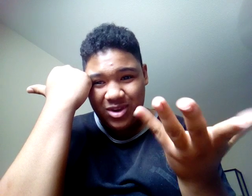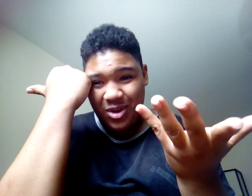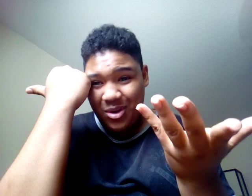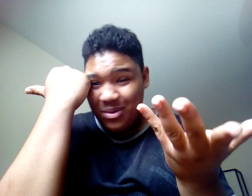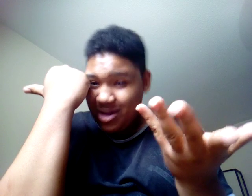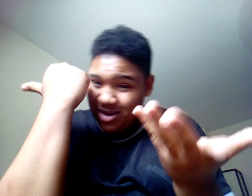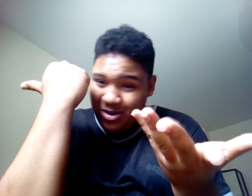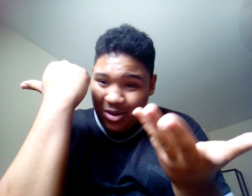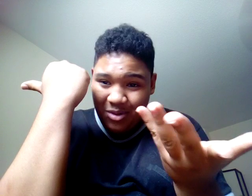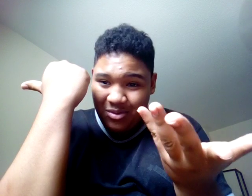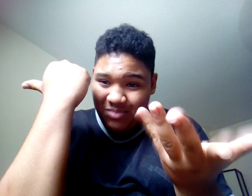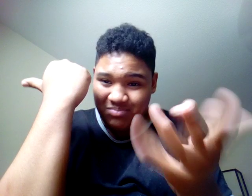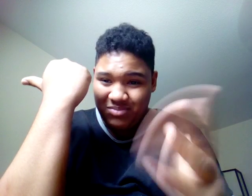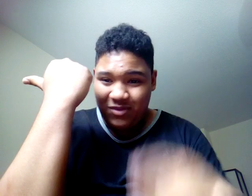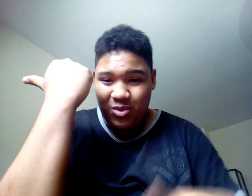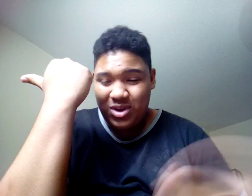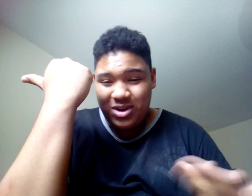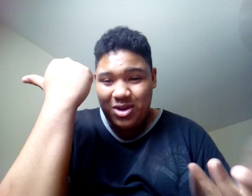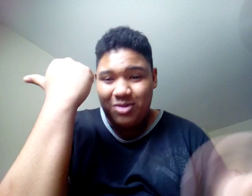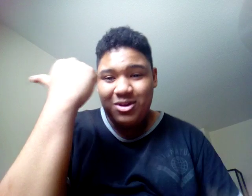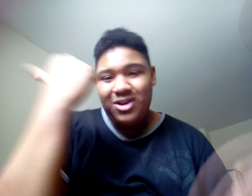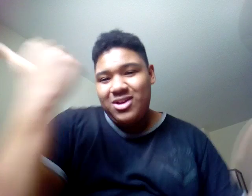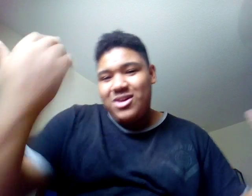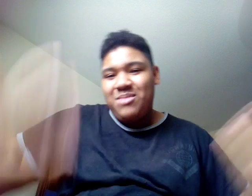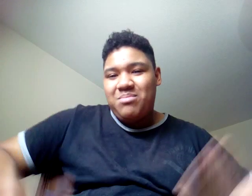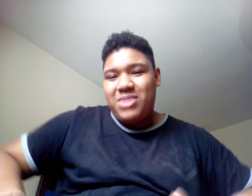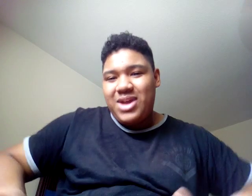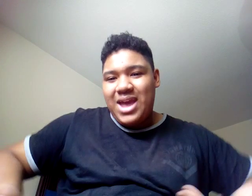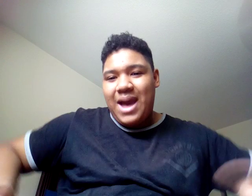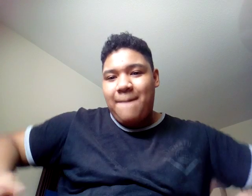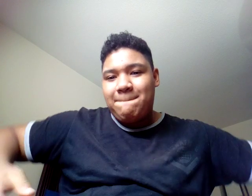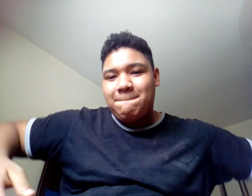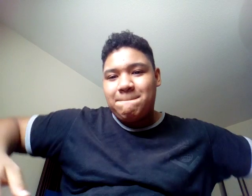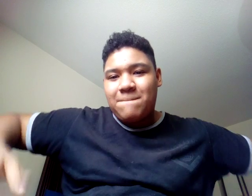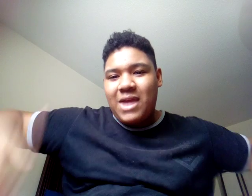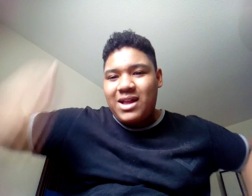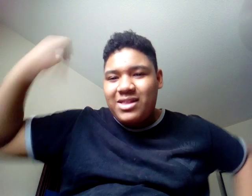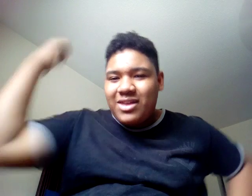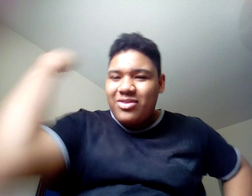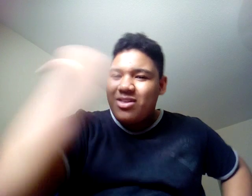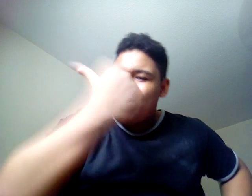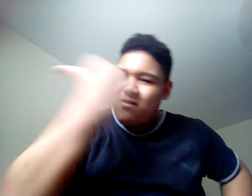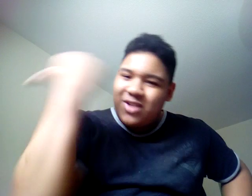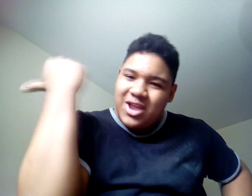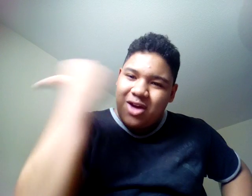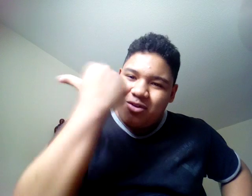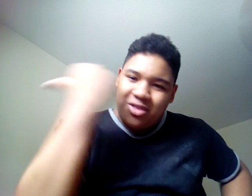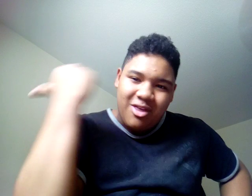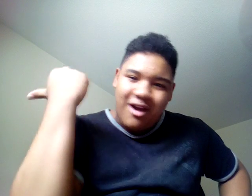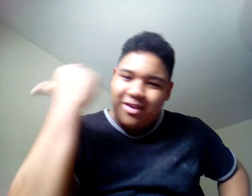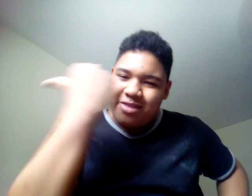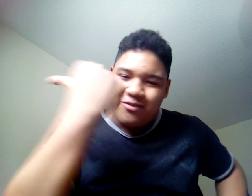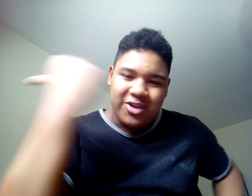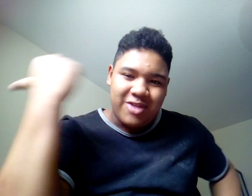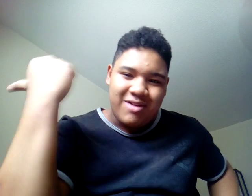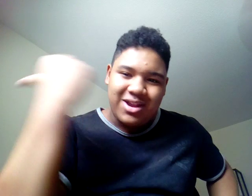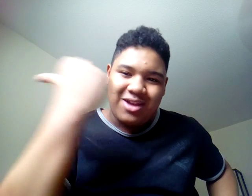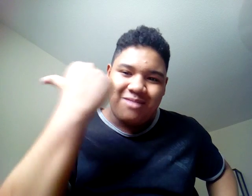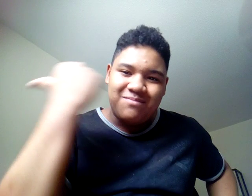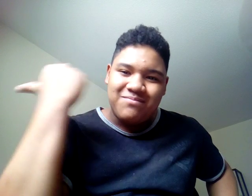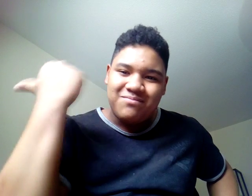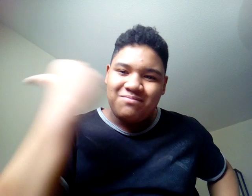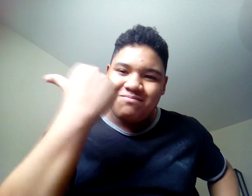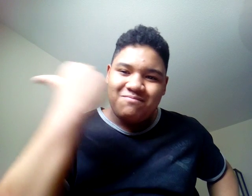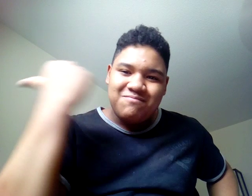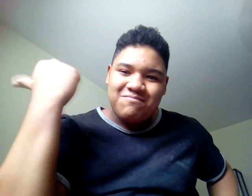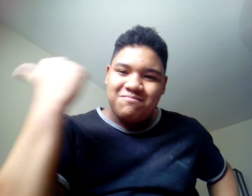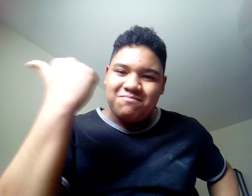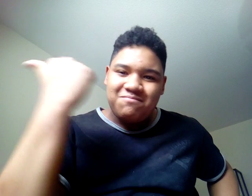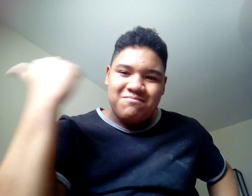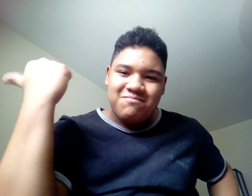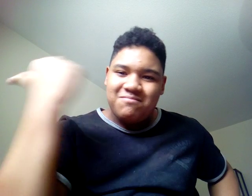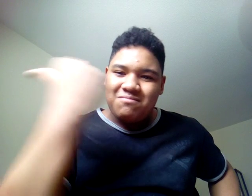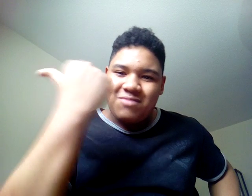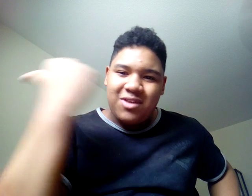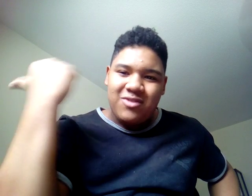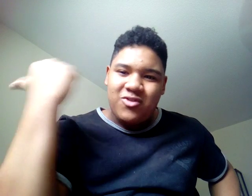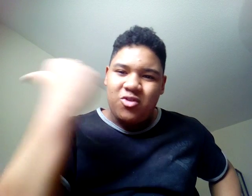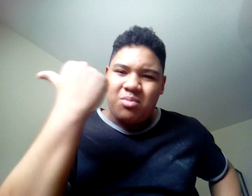to know, I don't know, if you want to know, but yeah, click this video, this awesome video right here, to